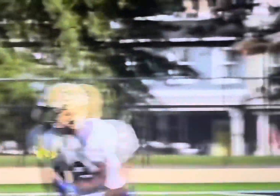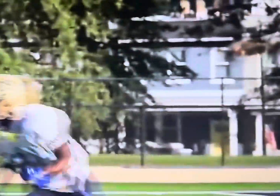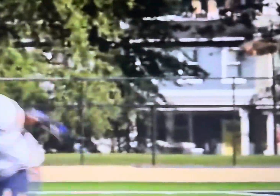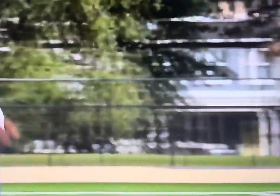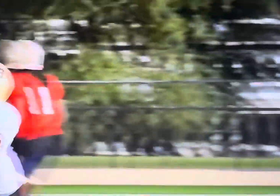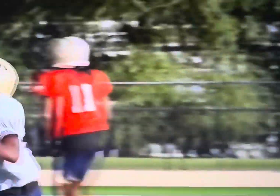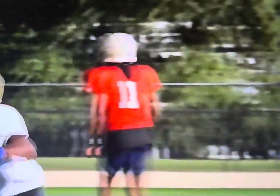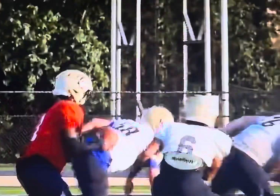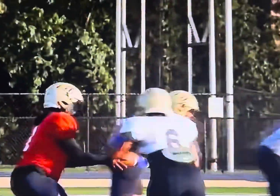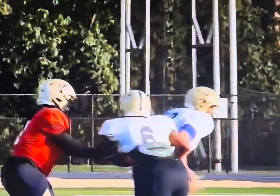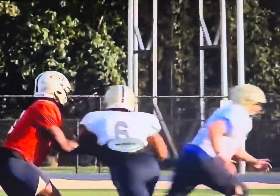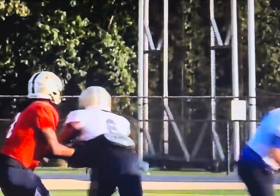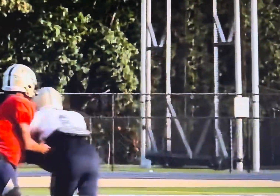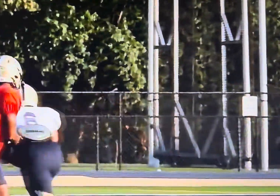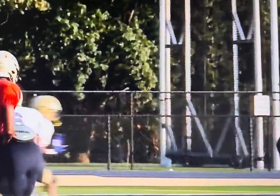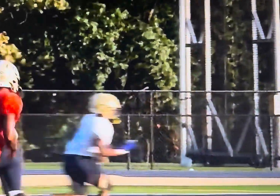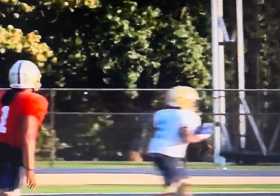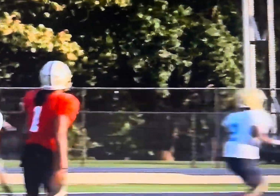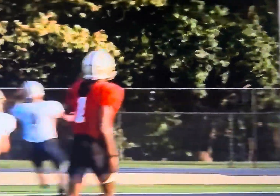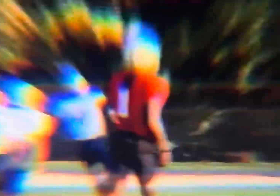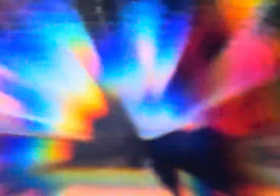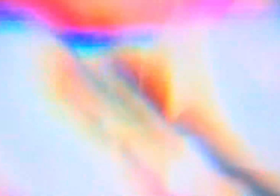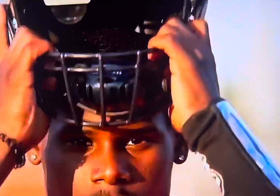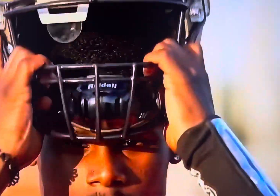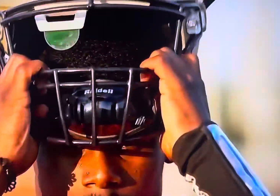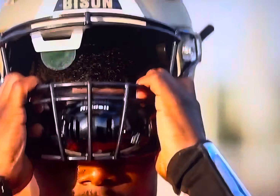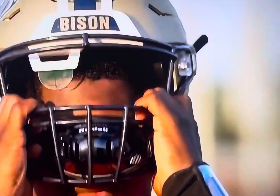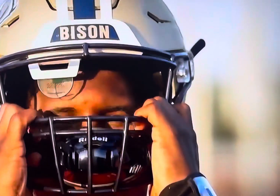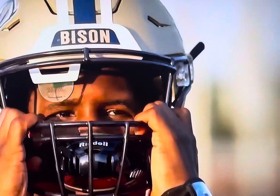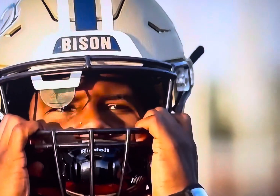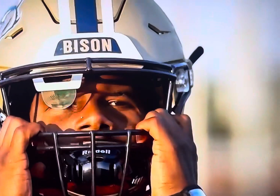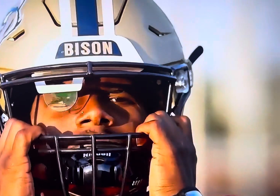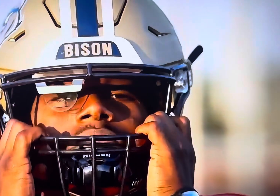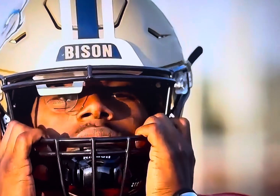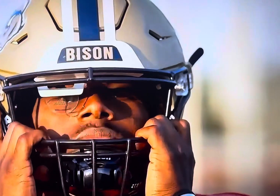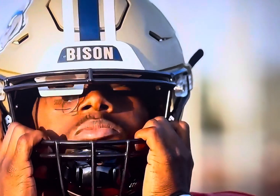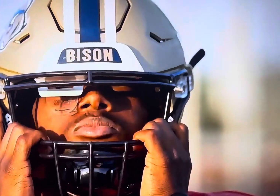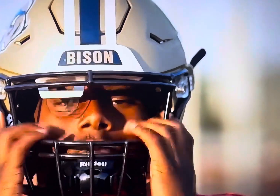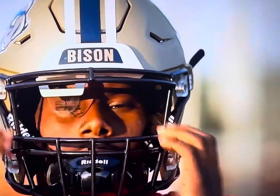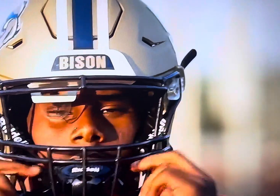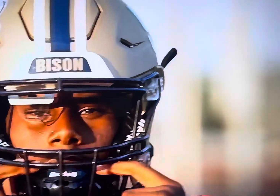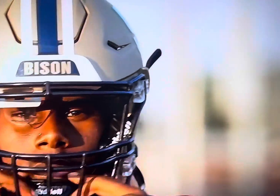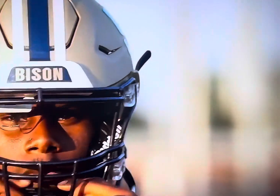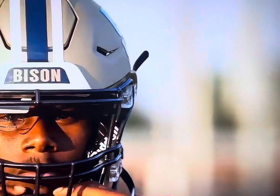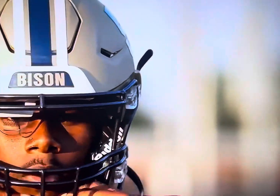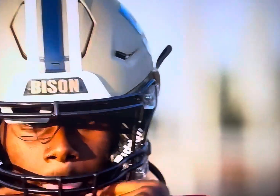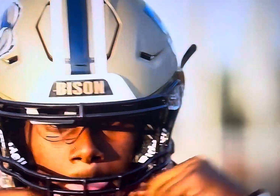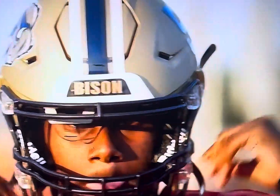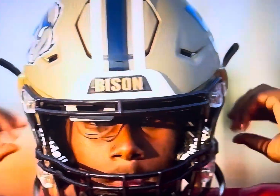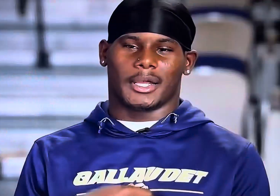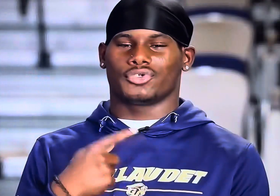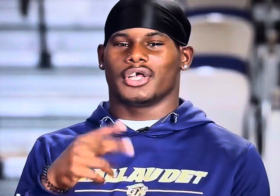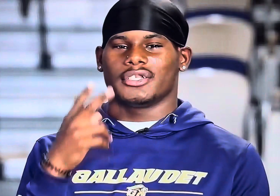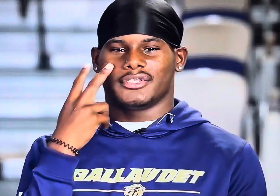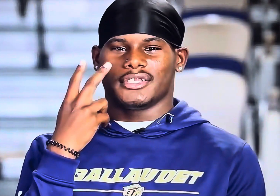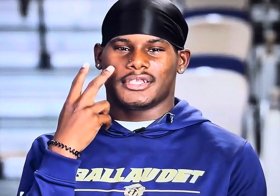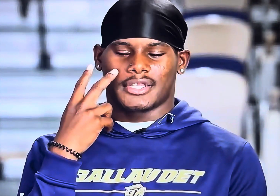When the Gallaudet Bison take the field this weekend their quarterback will be wearing this first-of-its-kind helmet. I'm trying to see